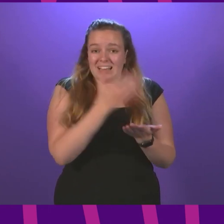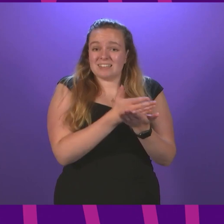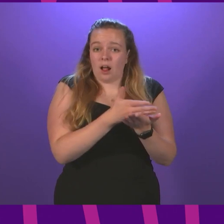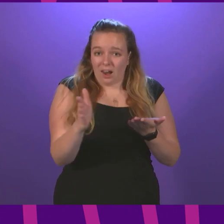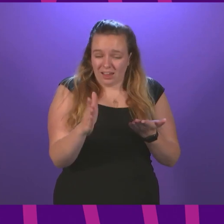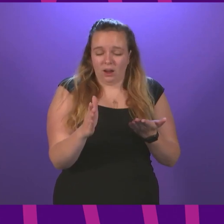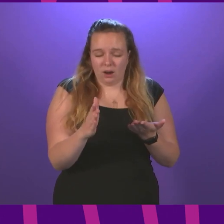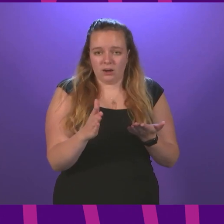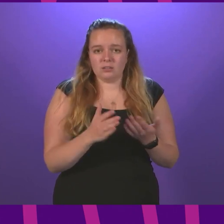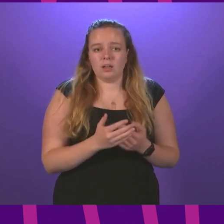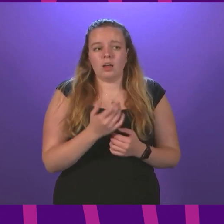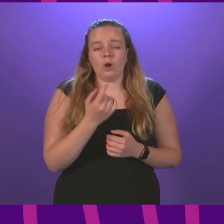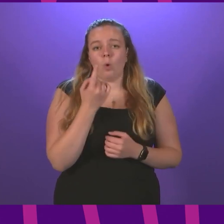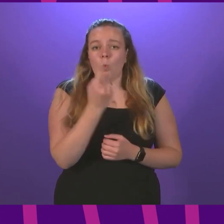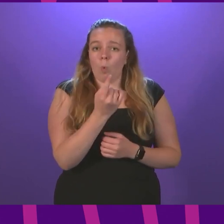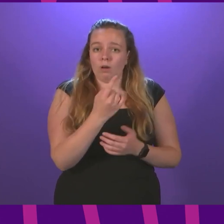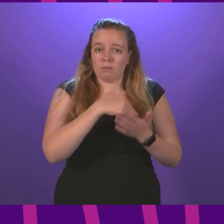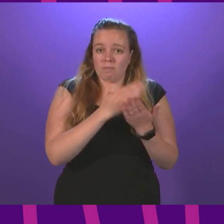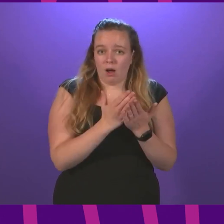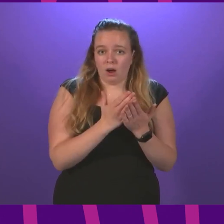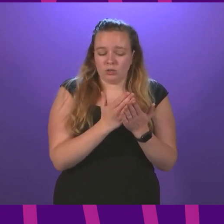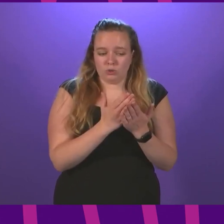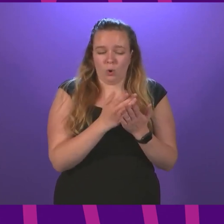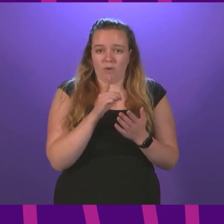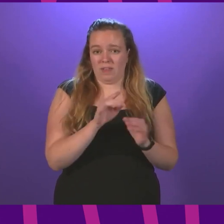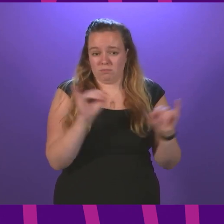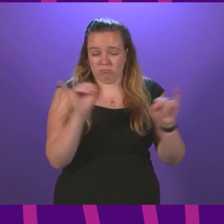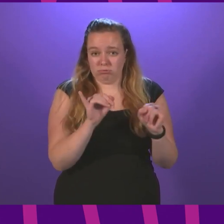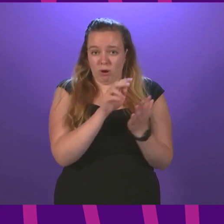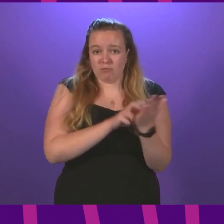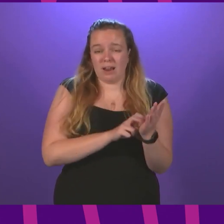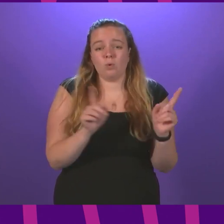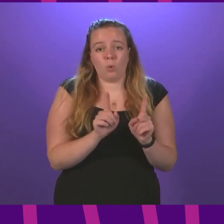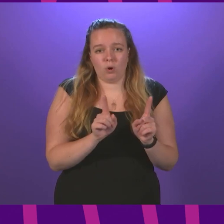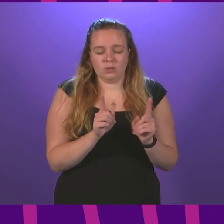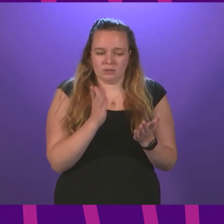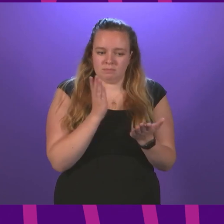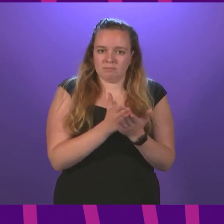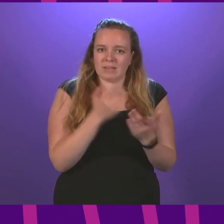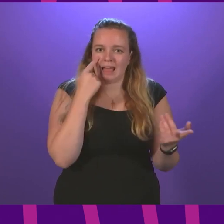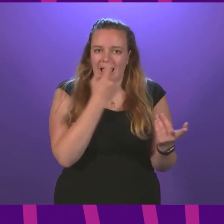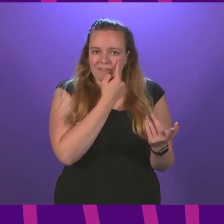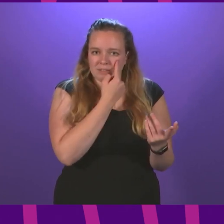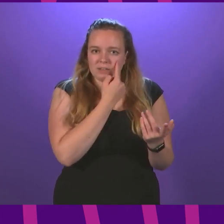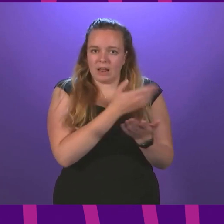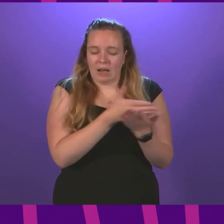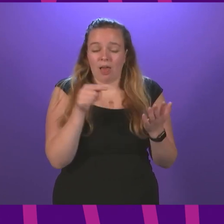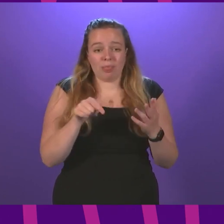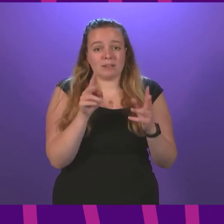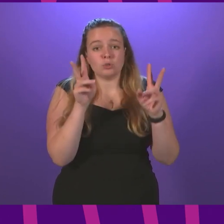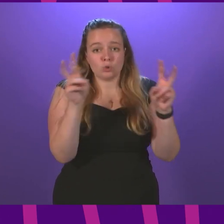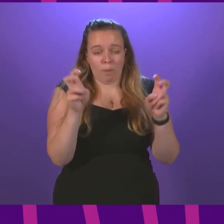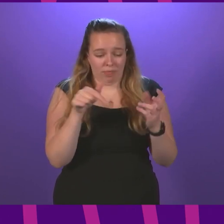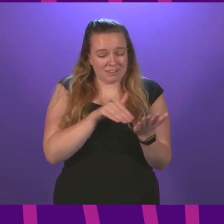to say at least one of the contributing factors to this woeful record, it is perfectly evident that this topic of this motion,